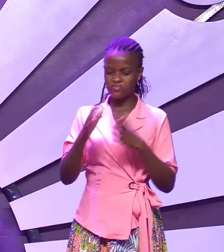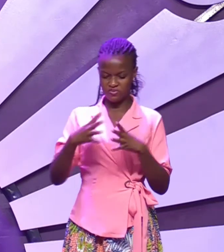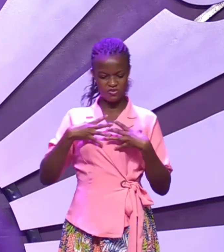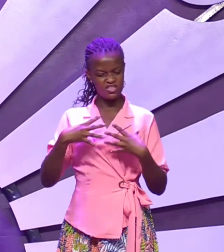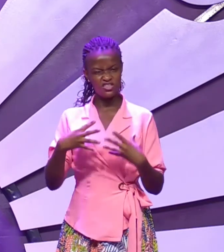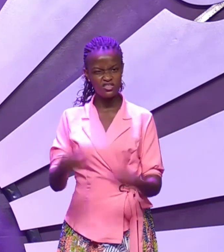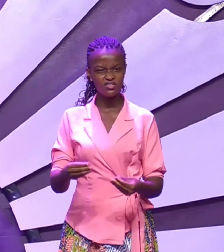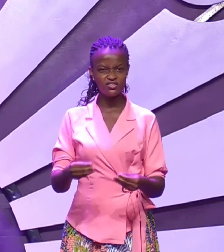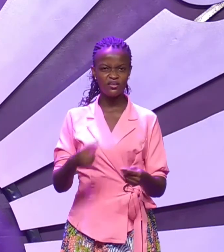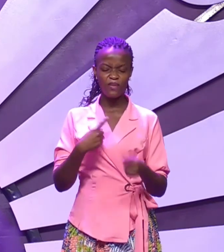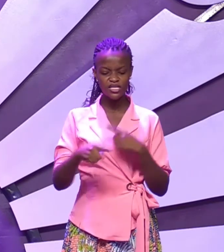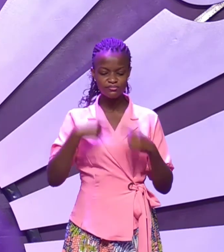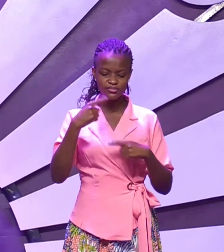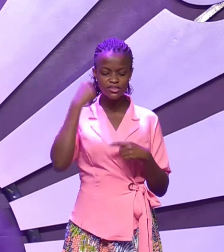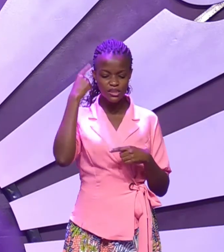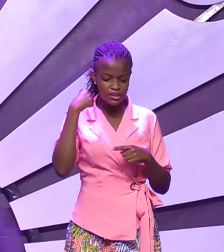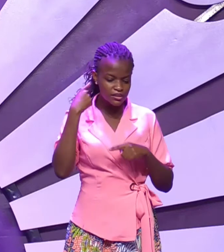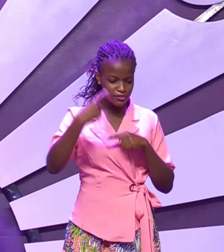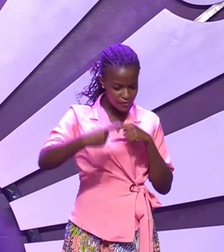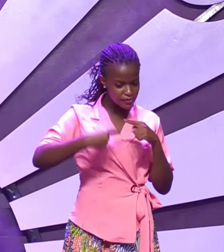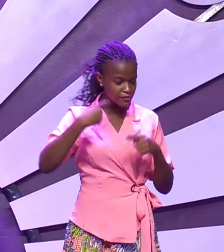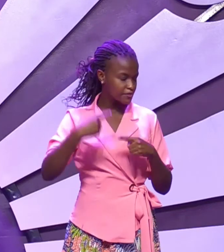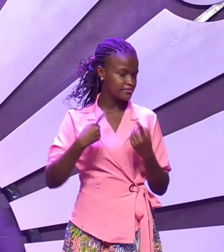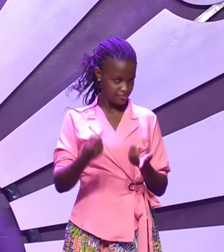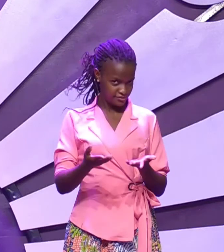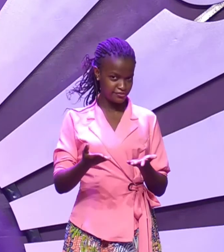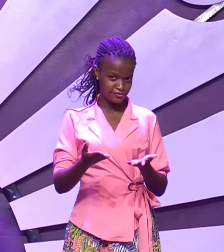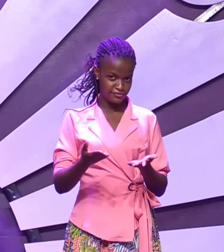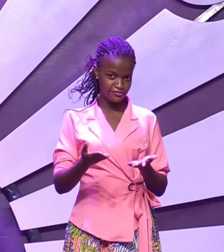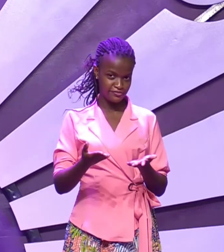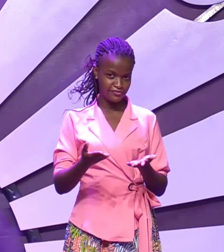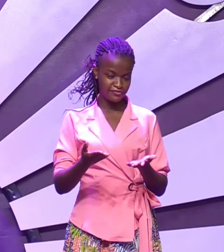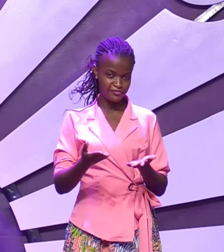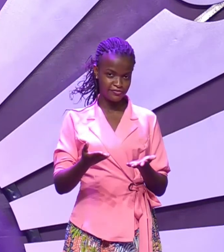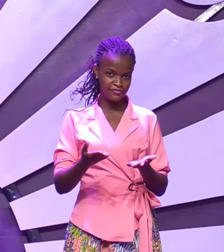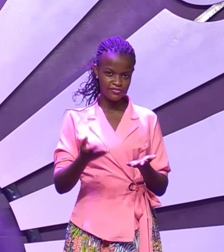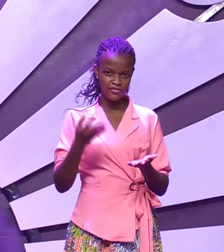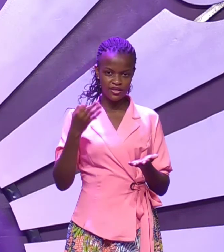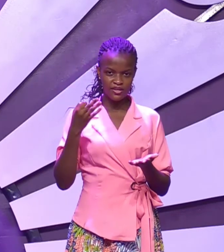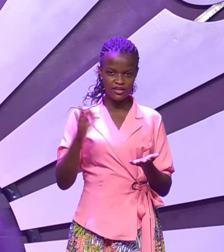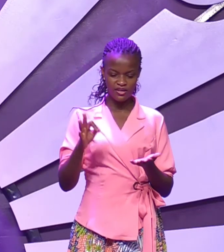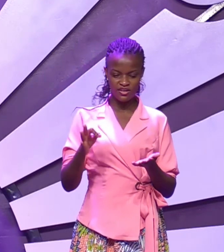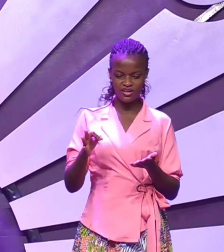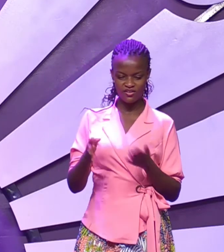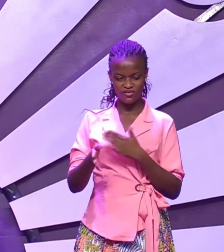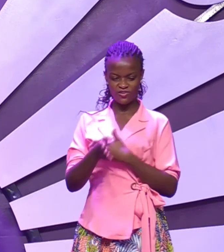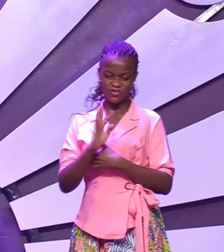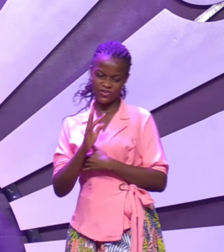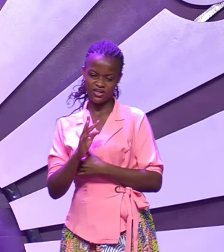you are still sick if you are if you're not if you if God hasn't answered your prayer